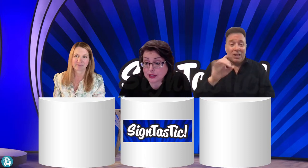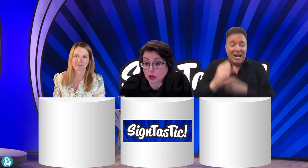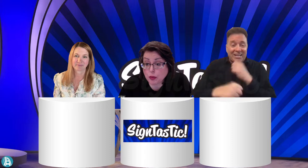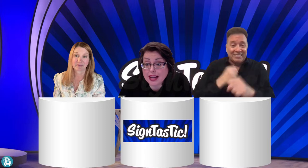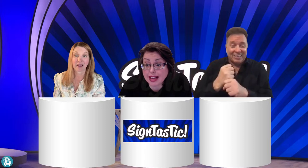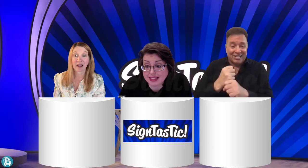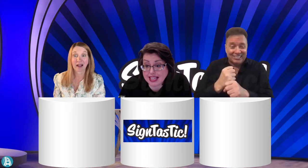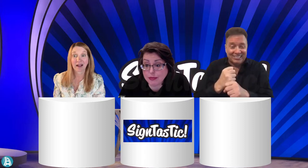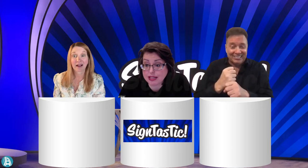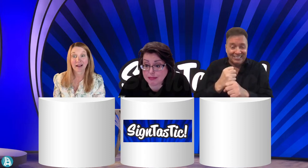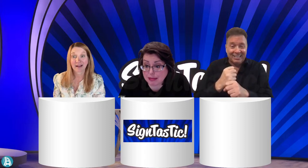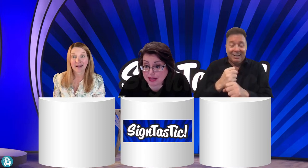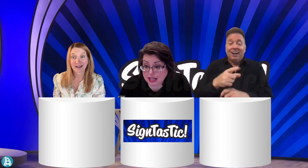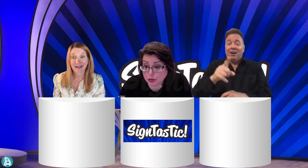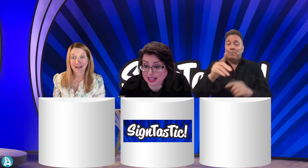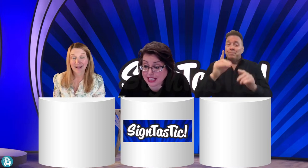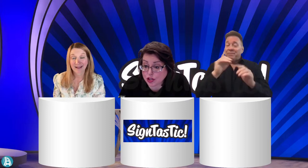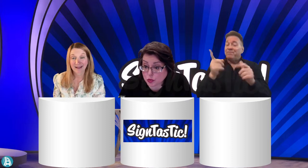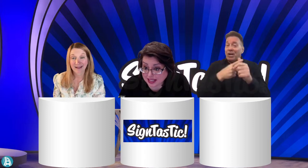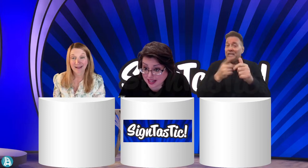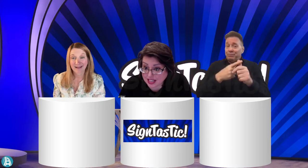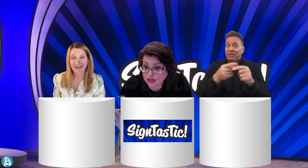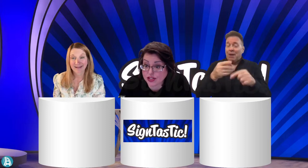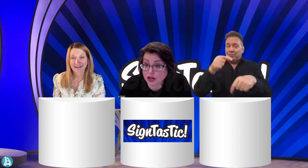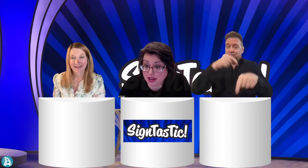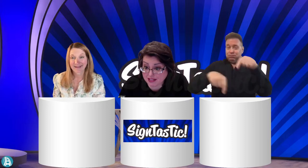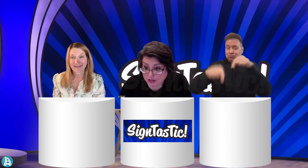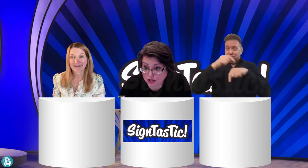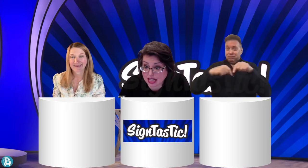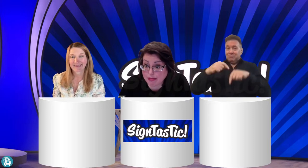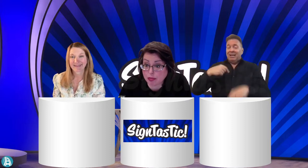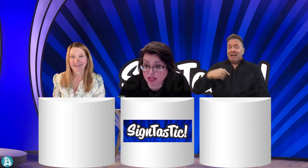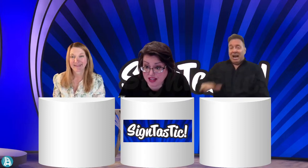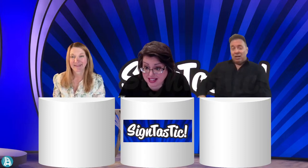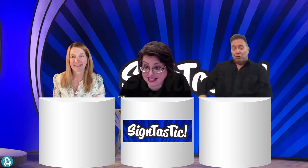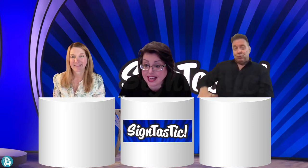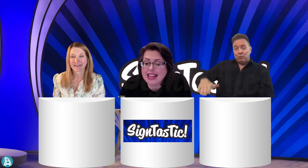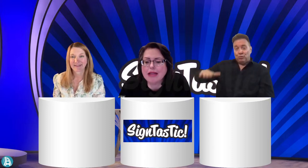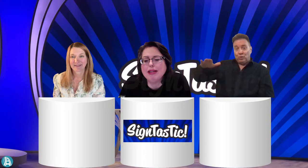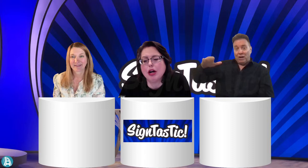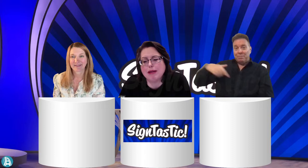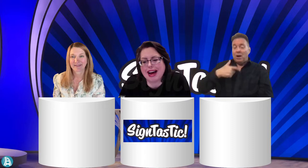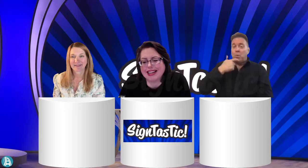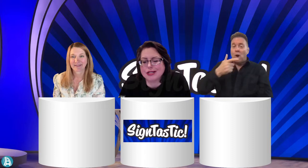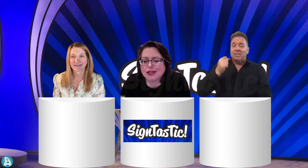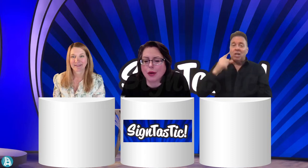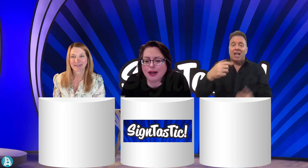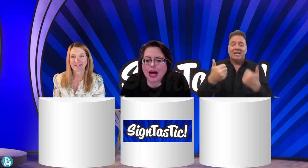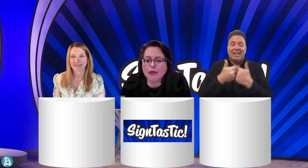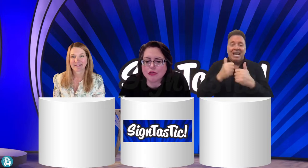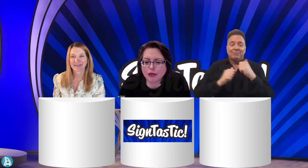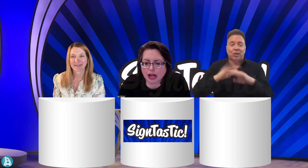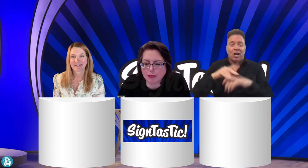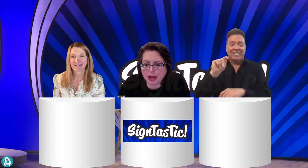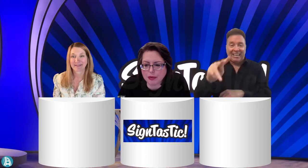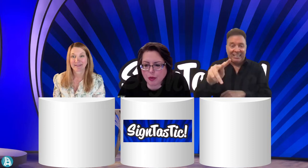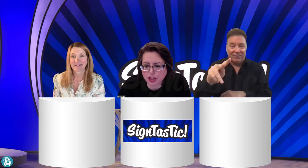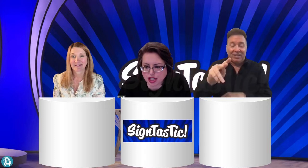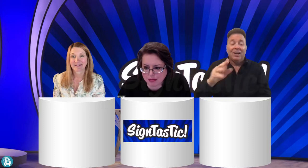Well, I think it was maybe 28 or 29 years ago that I first came up with this. Let me go back. So now when I was growing up, I would watch game